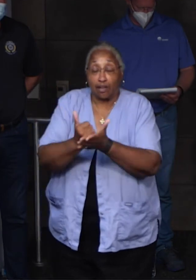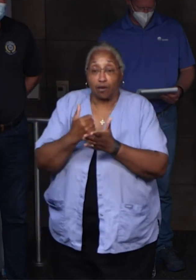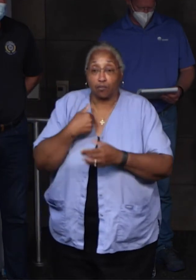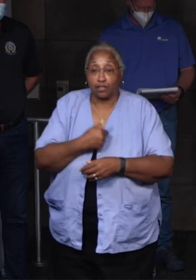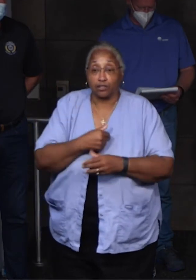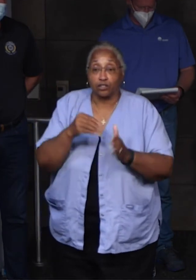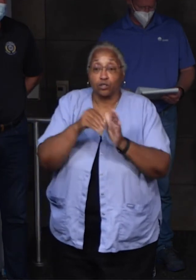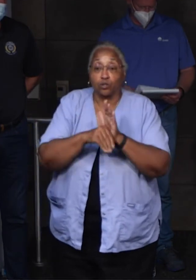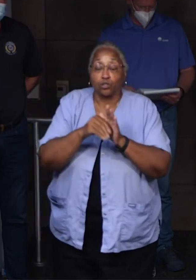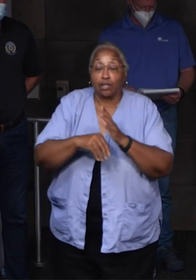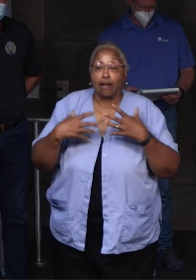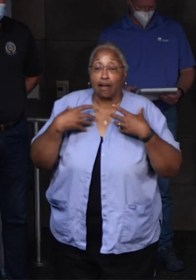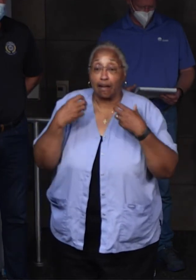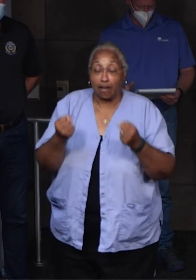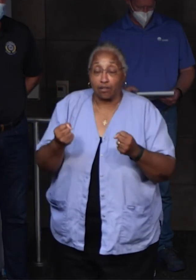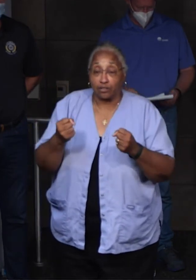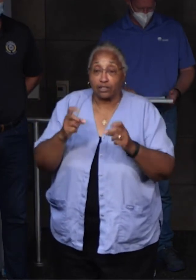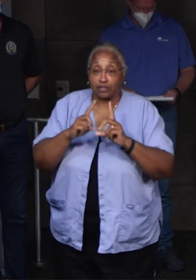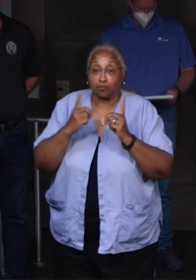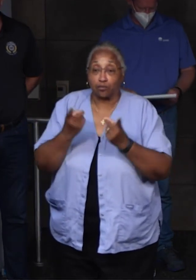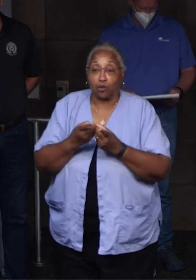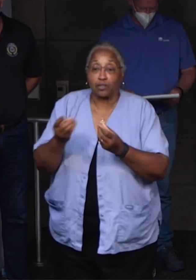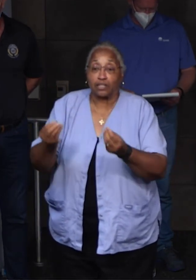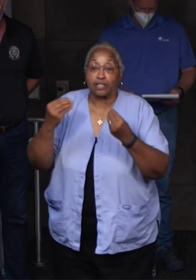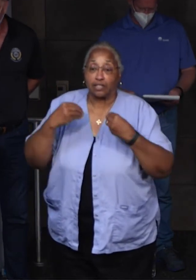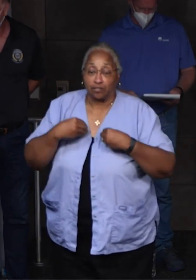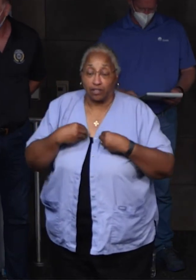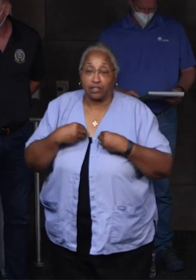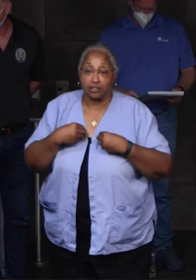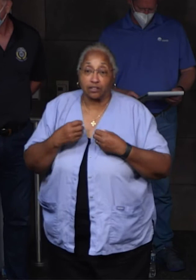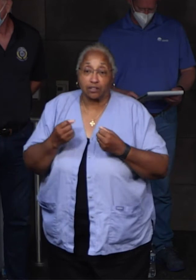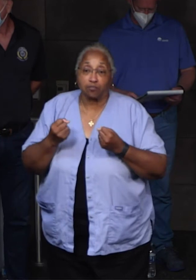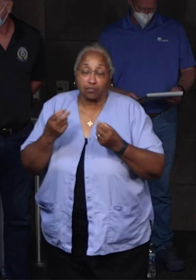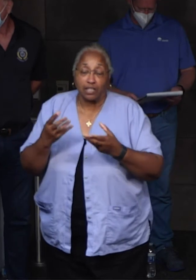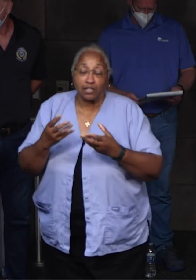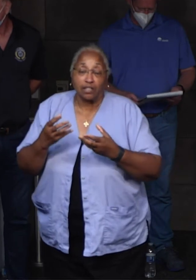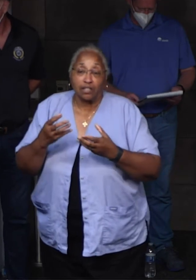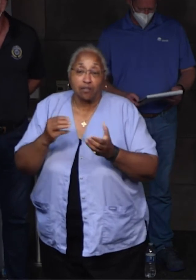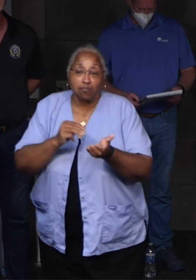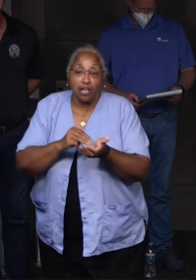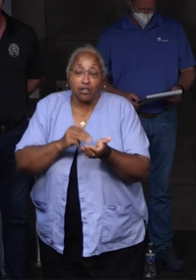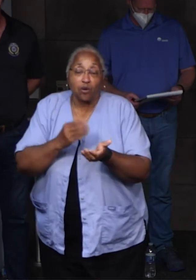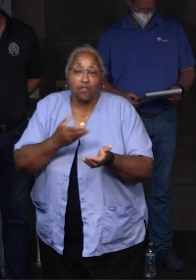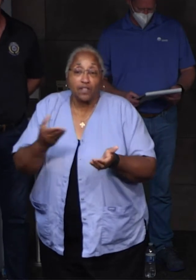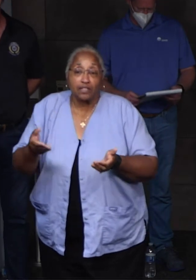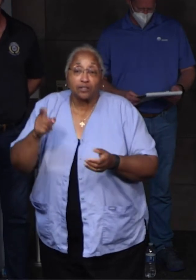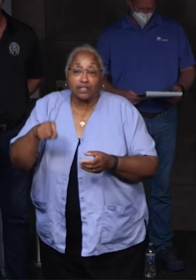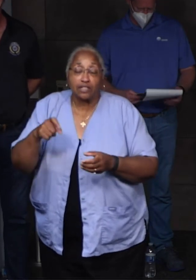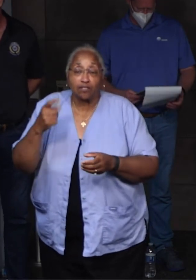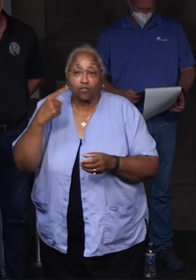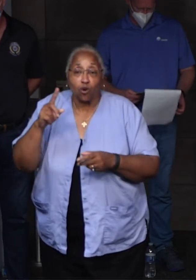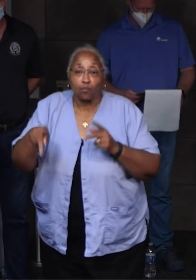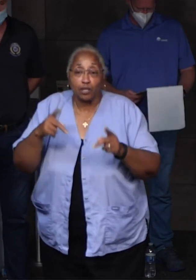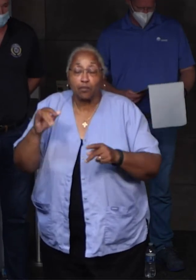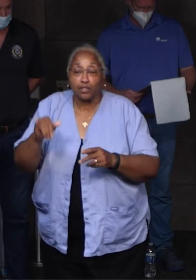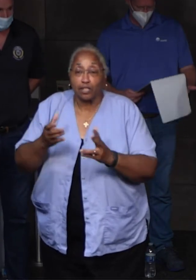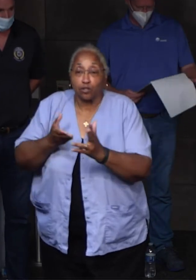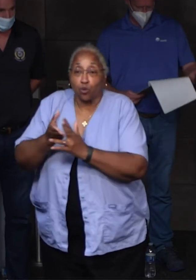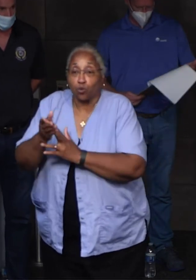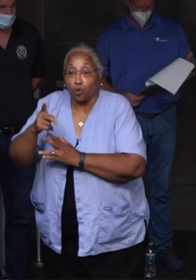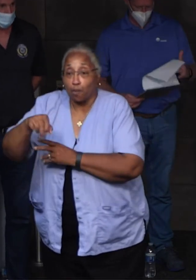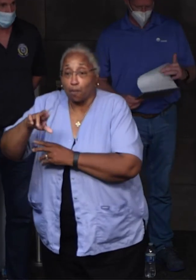The New Orleans Health Department was able to give us a number of medical supplies that we needed for individuals coming through PARD.